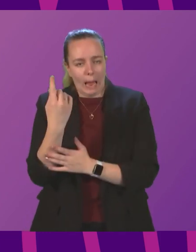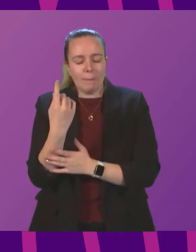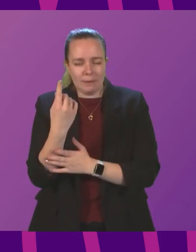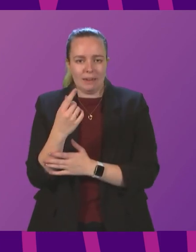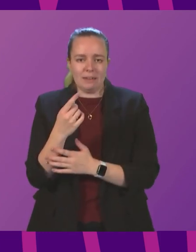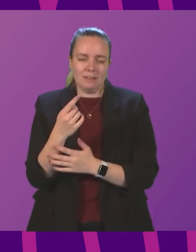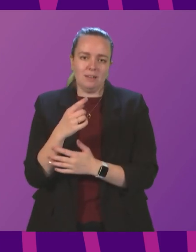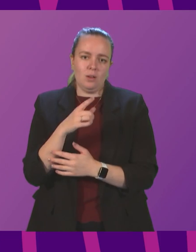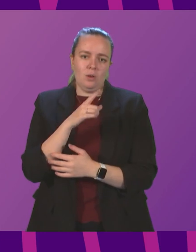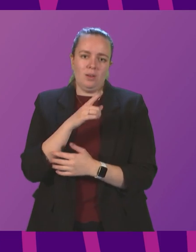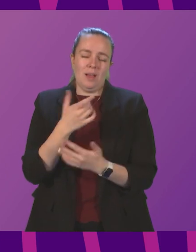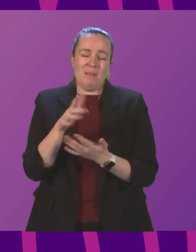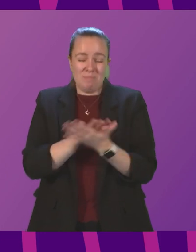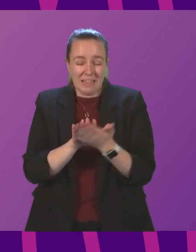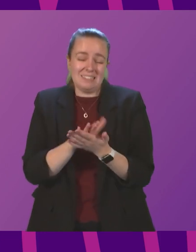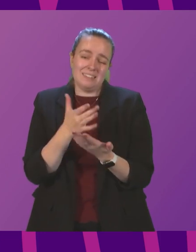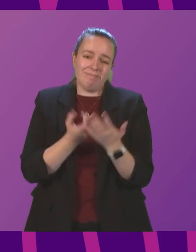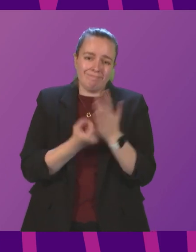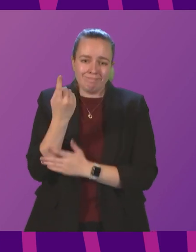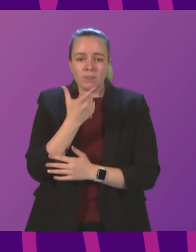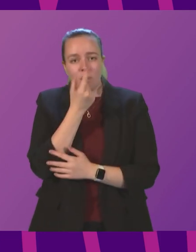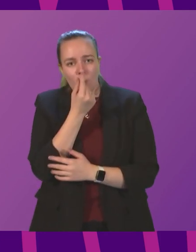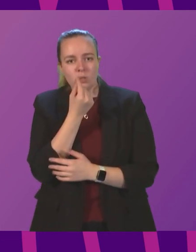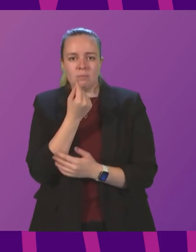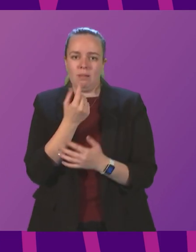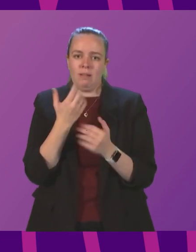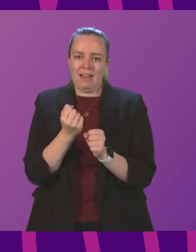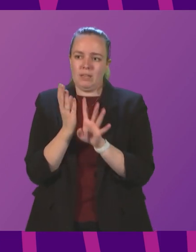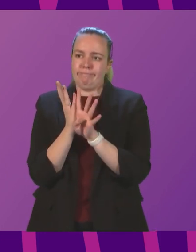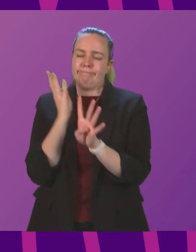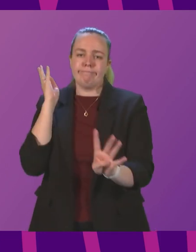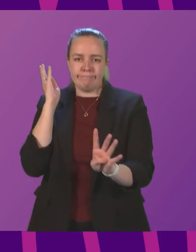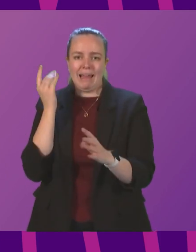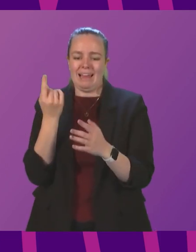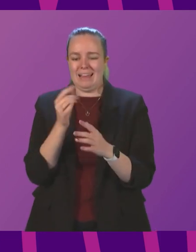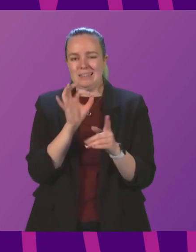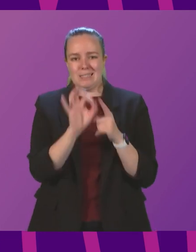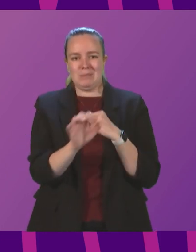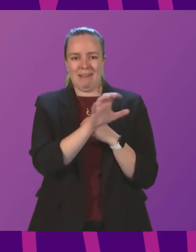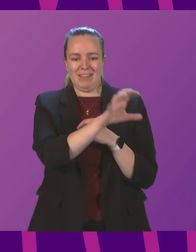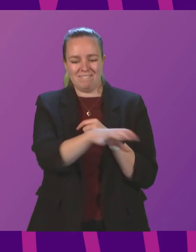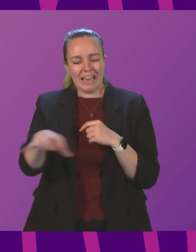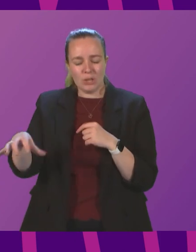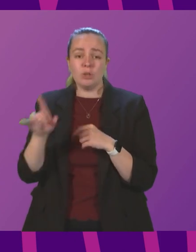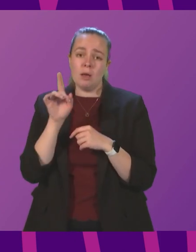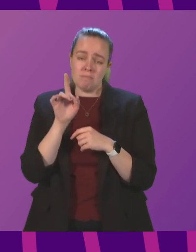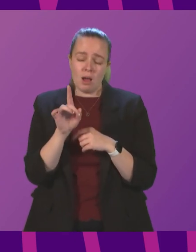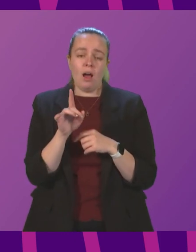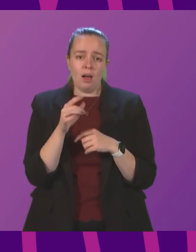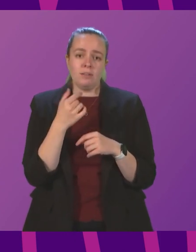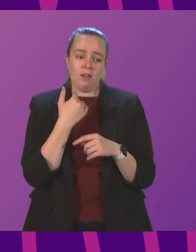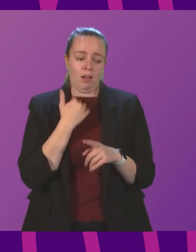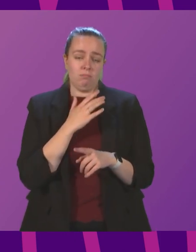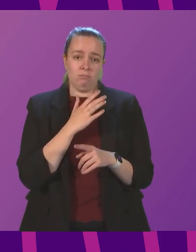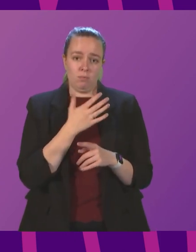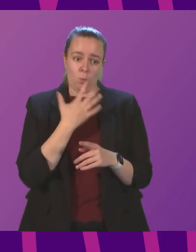As a consequence, there may well at times be congestion at individual facilities if that is the case. But I do give Mr Johnson the